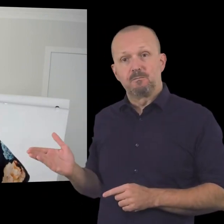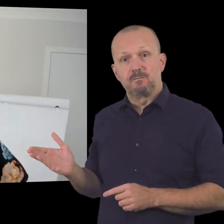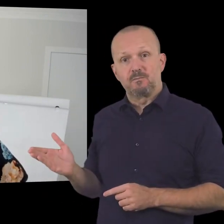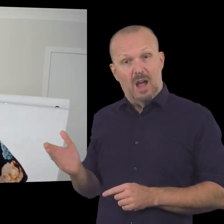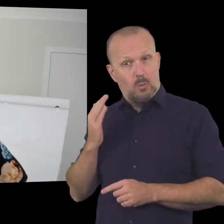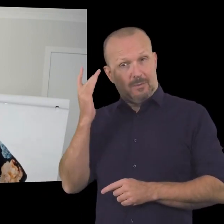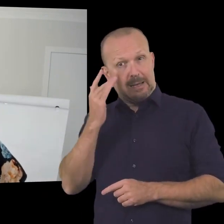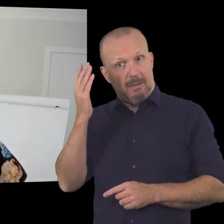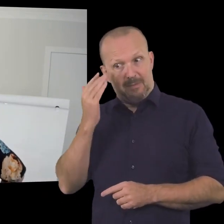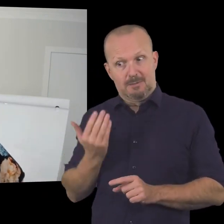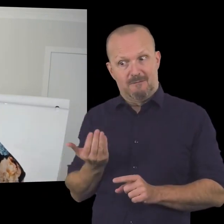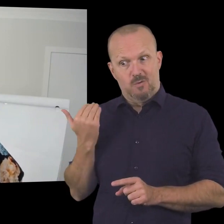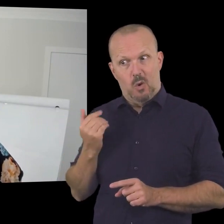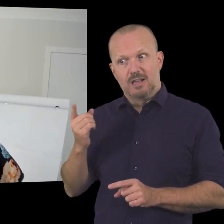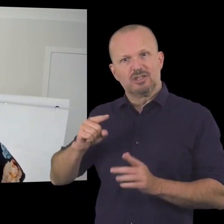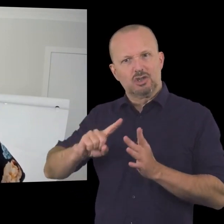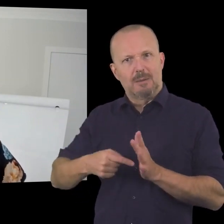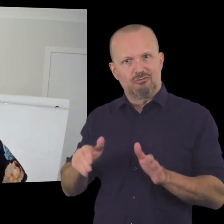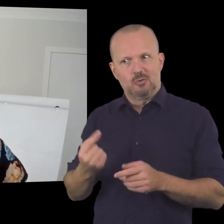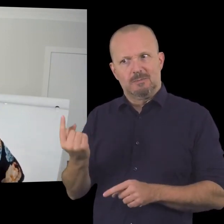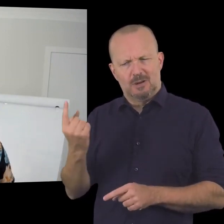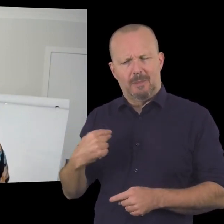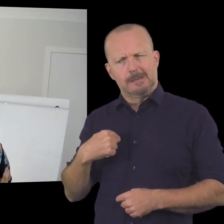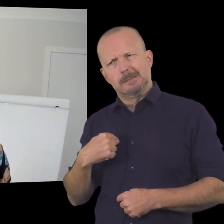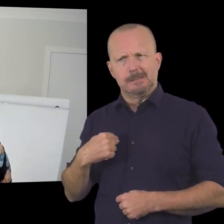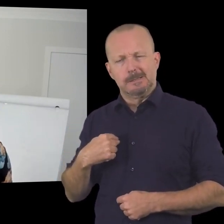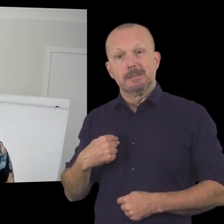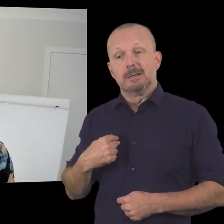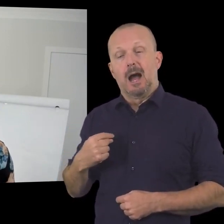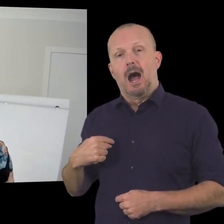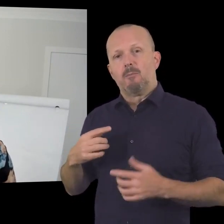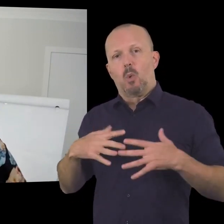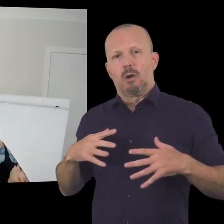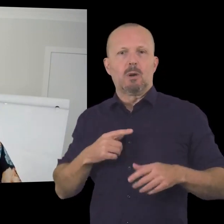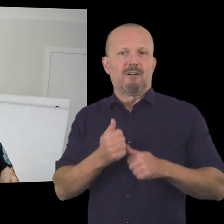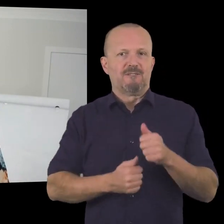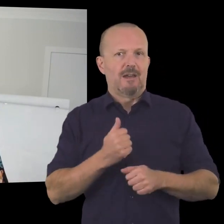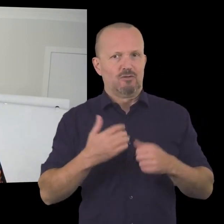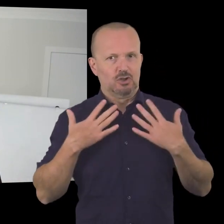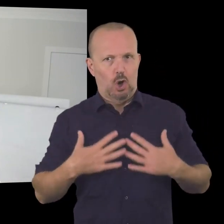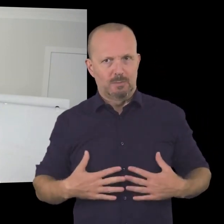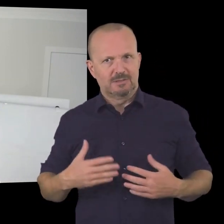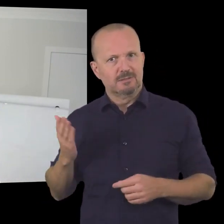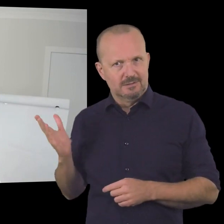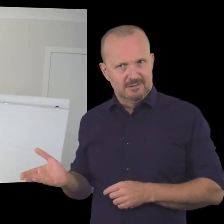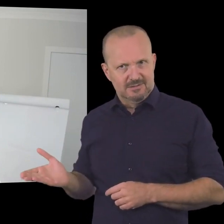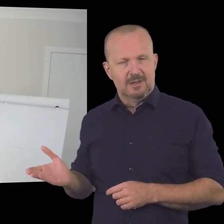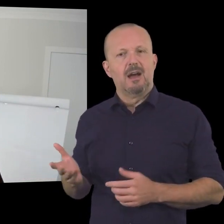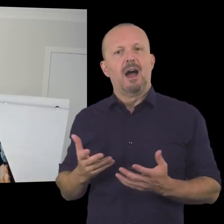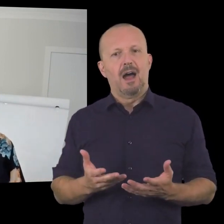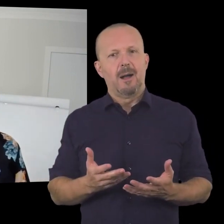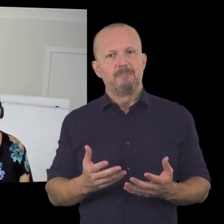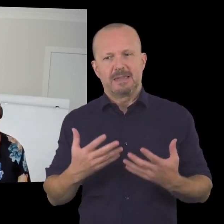i am today wearing i was thinking about this as james uh introduced himself too so today i am wearing one of my favorite tops